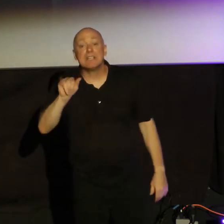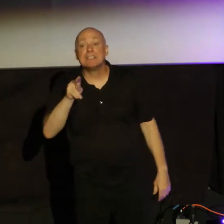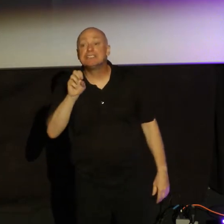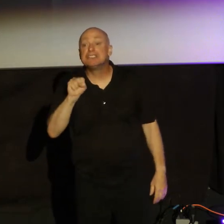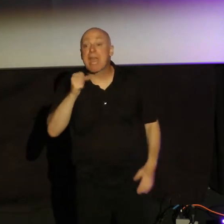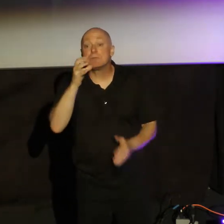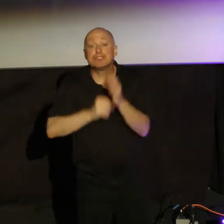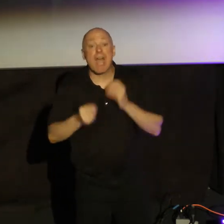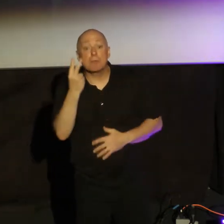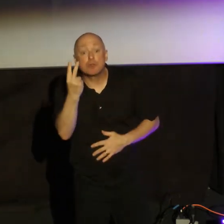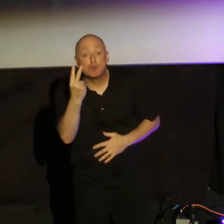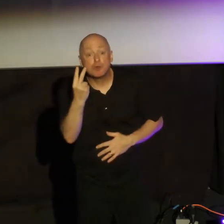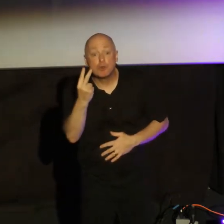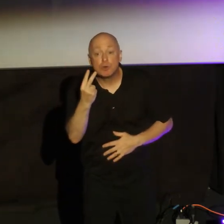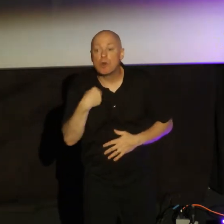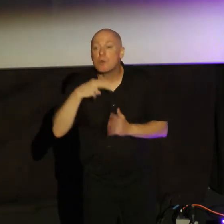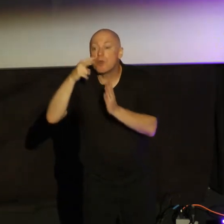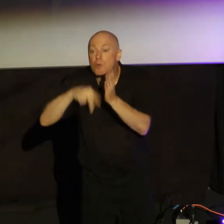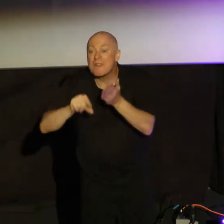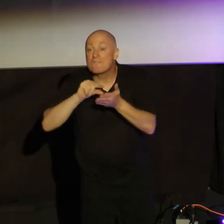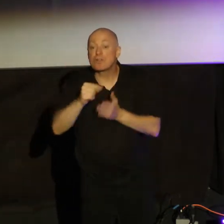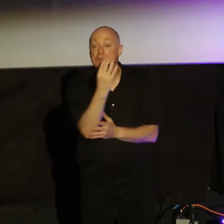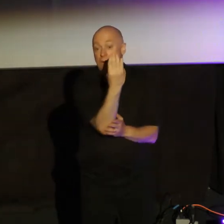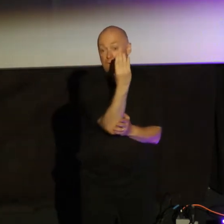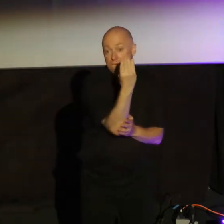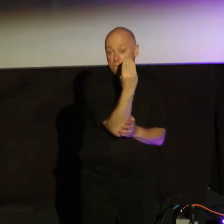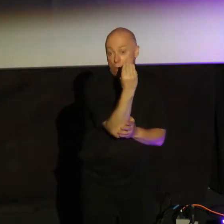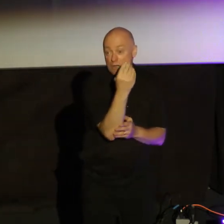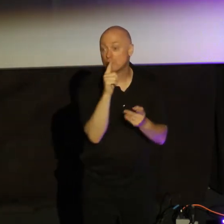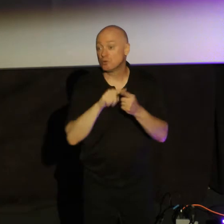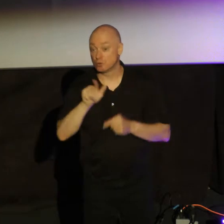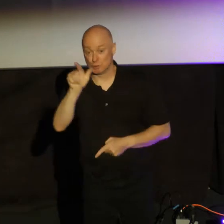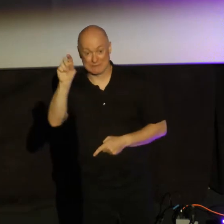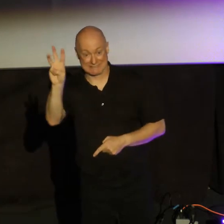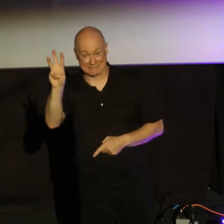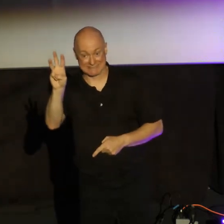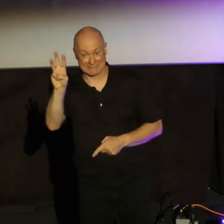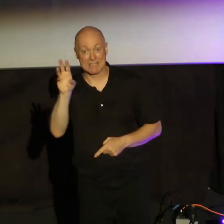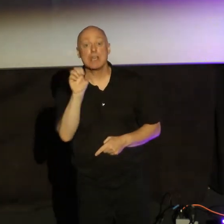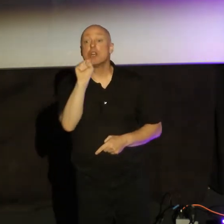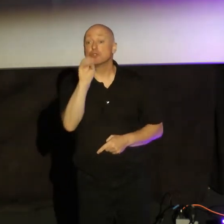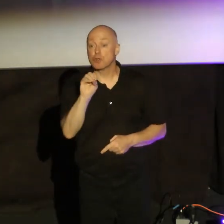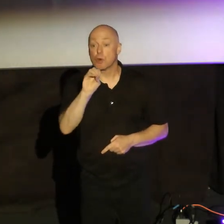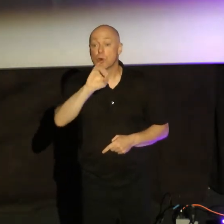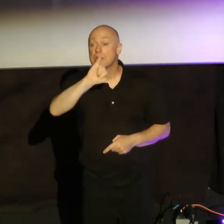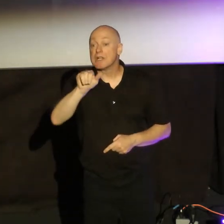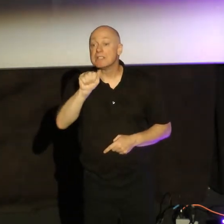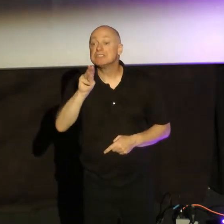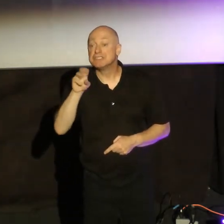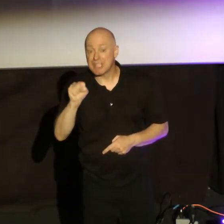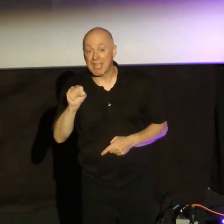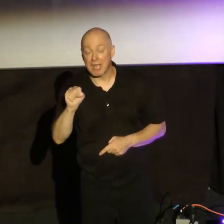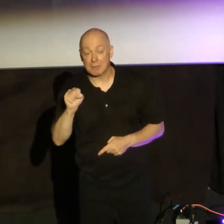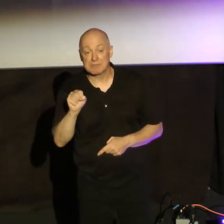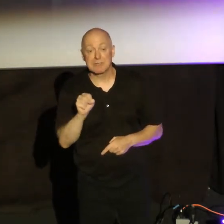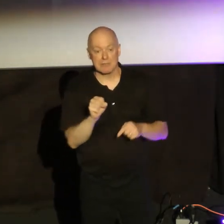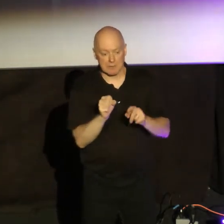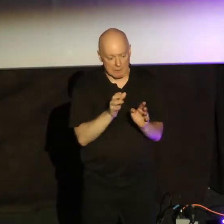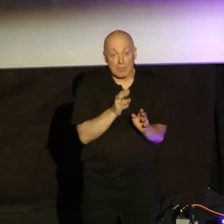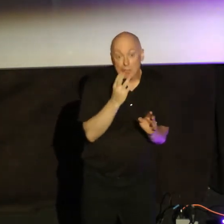We're going to be looking at verses 14 to 26. And so James is, there's a big book there, Hebrews, just after that.